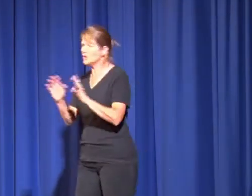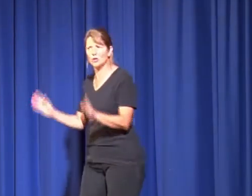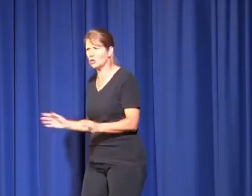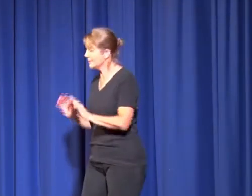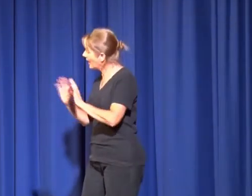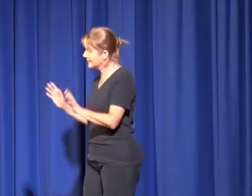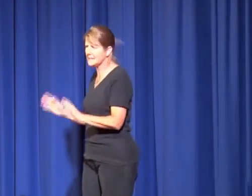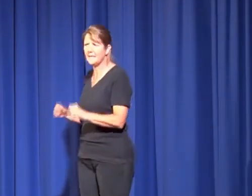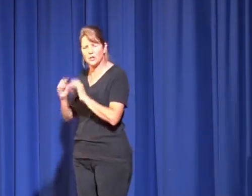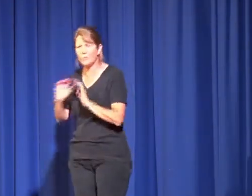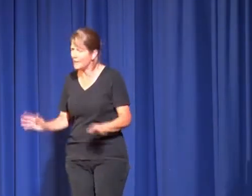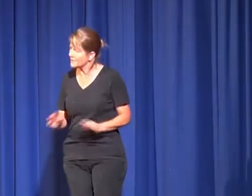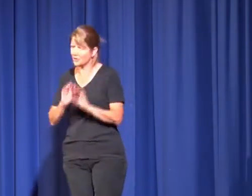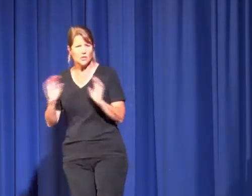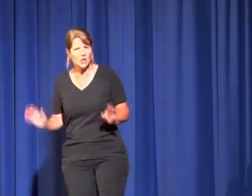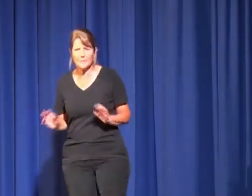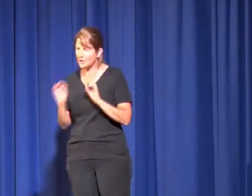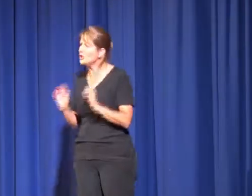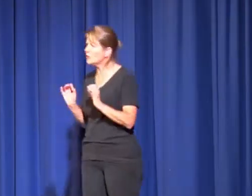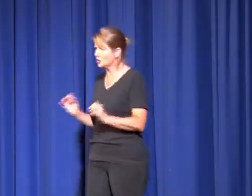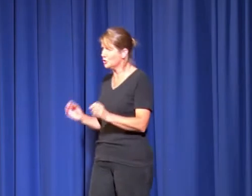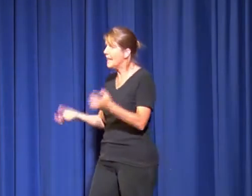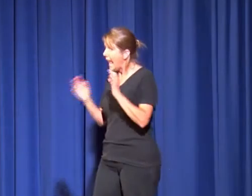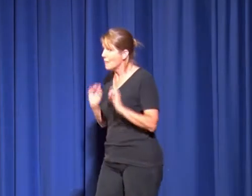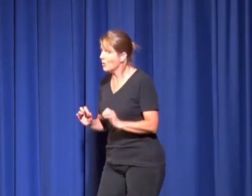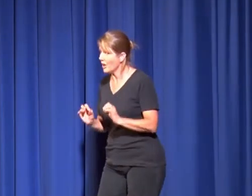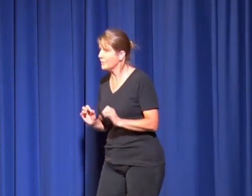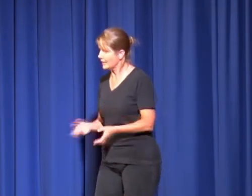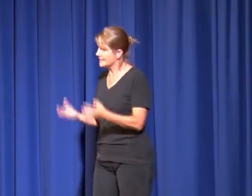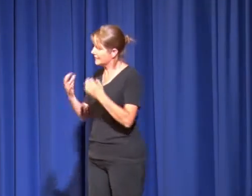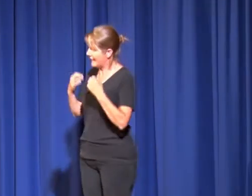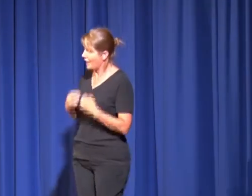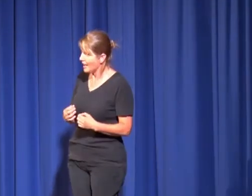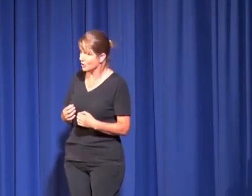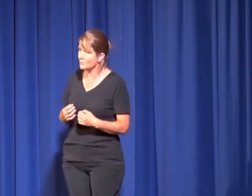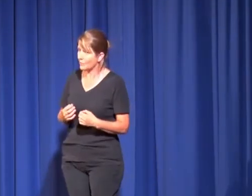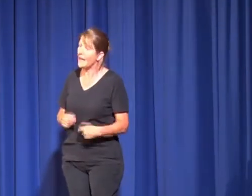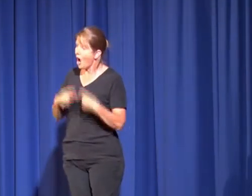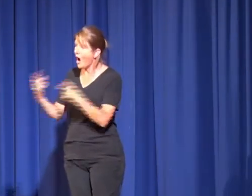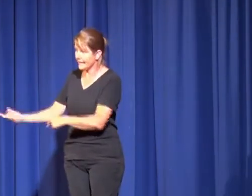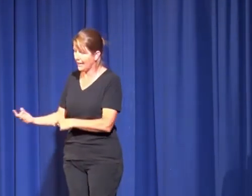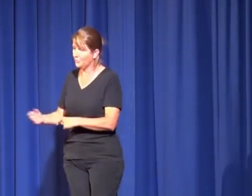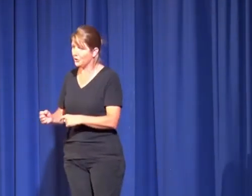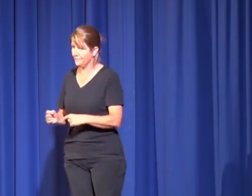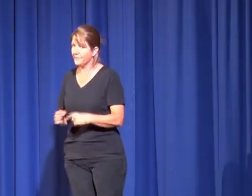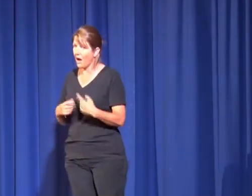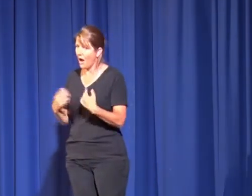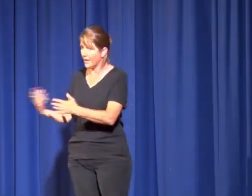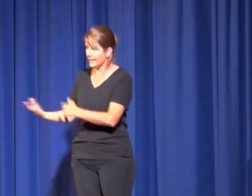There's no choice. I can see that. Your parents are just so bad. You've got to do it. And what I realised is that if I don't run away, I can help you. I can